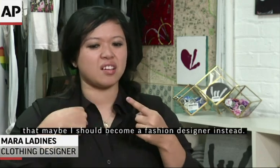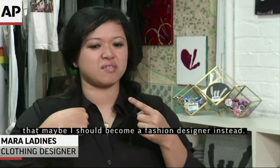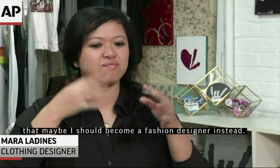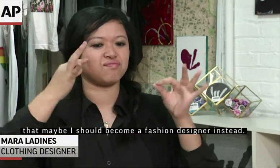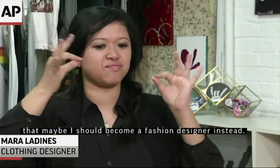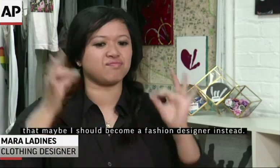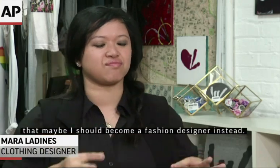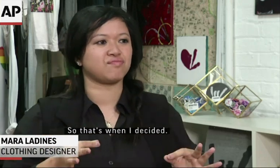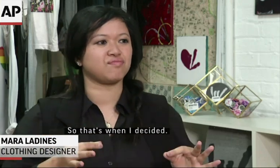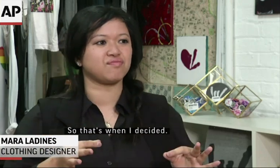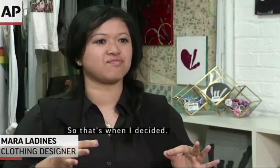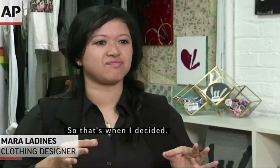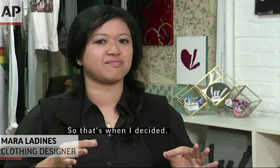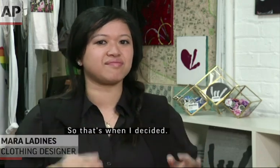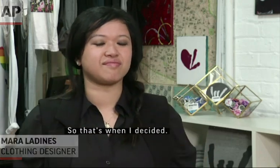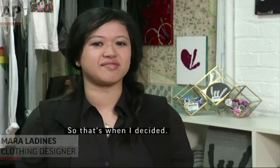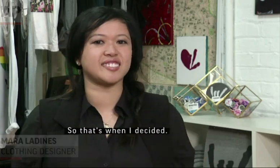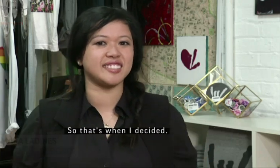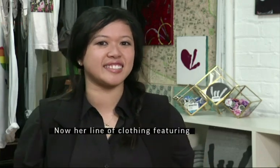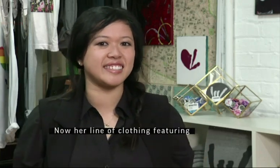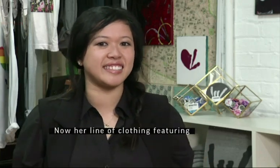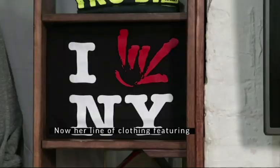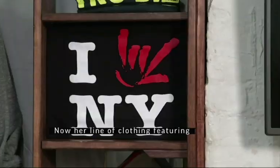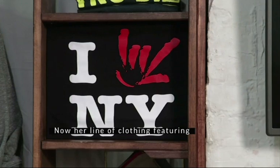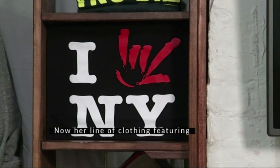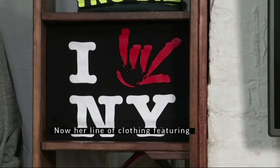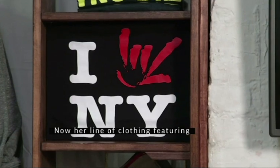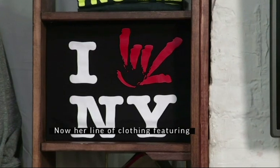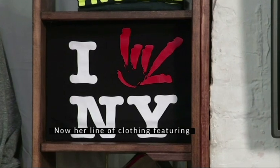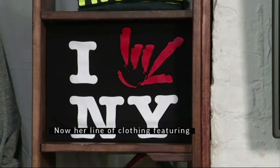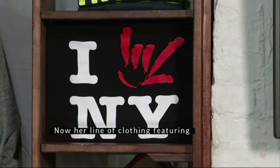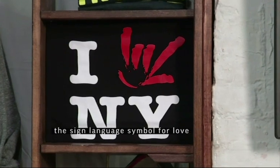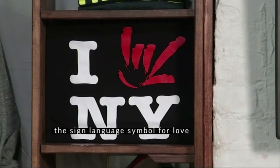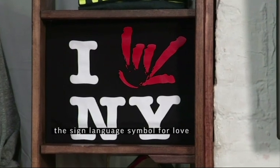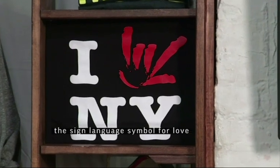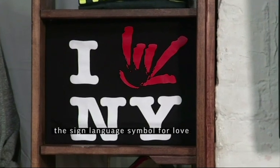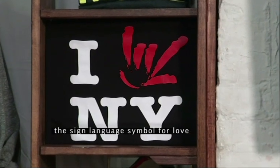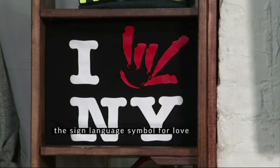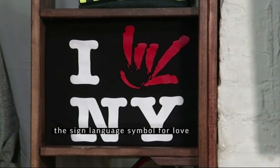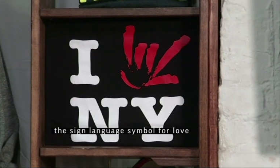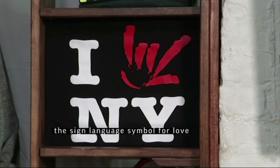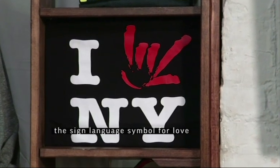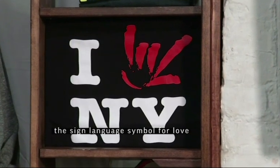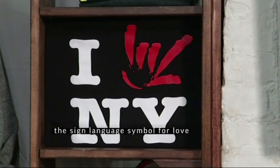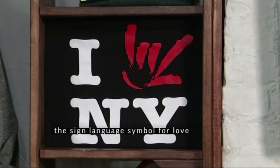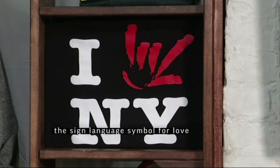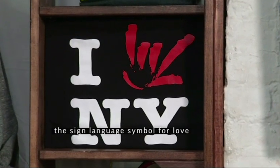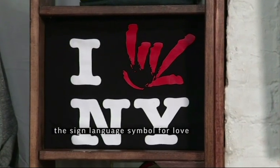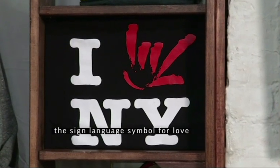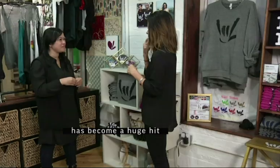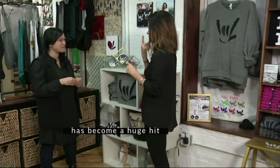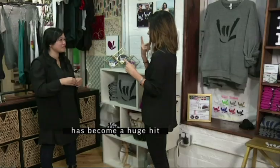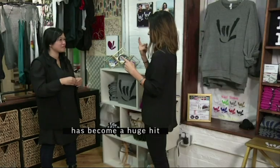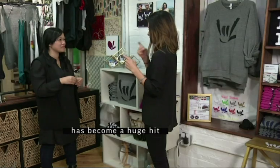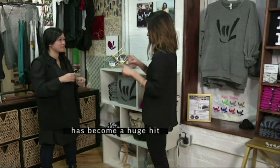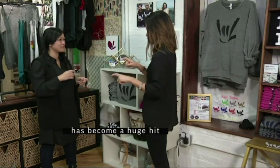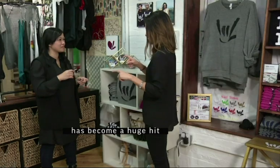instead. So that's when I decided. Now her line of clothing featuring the sign language symbol for love has become a huge